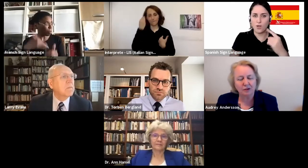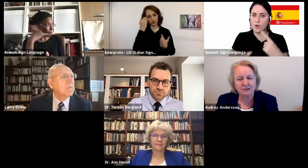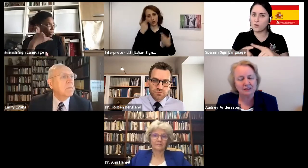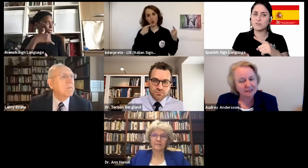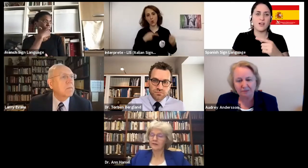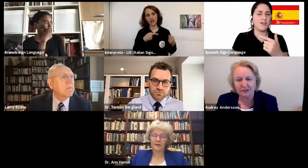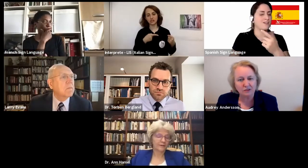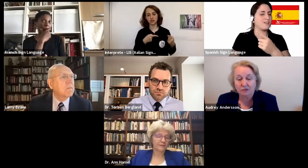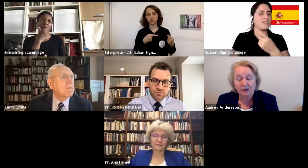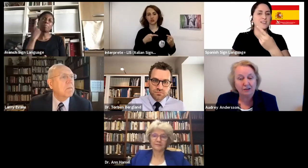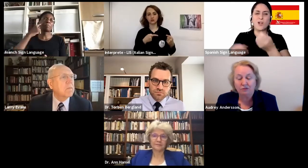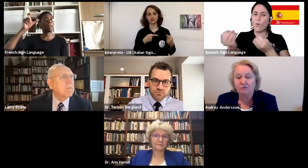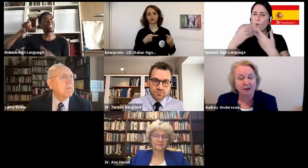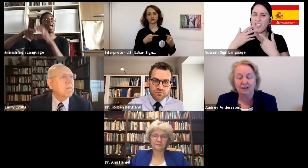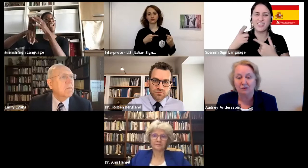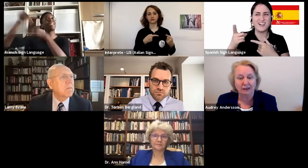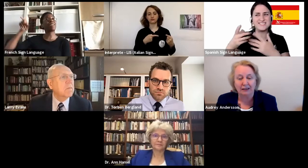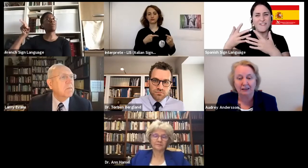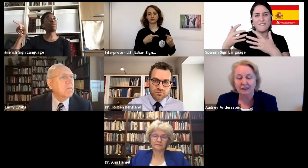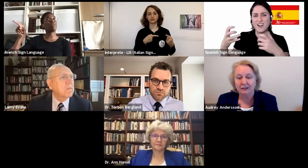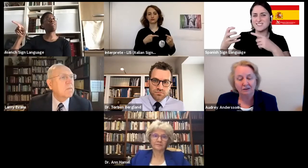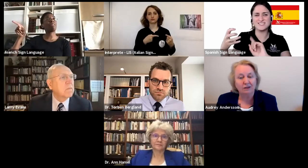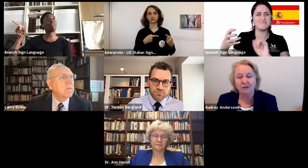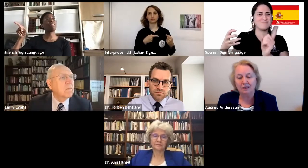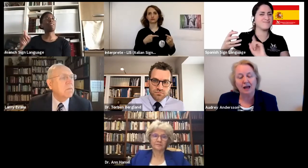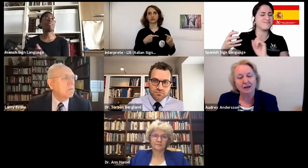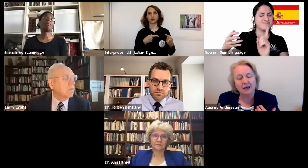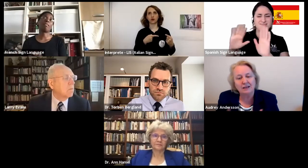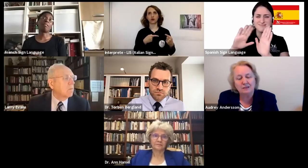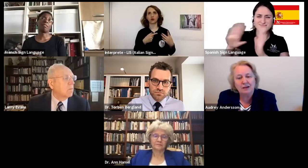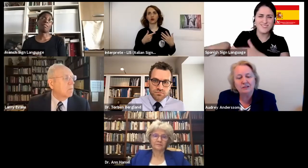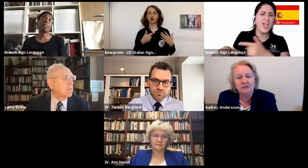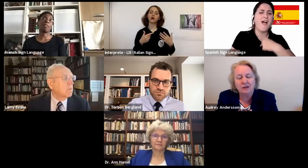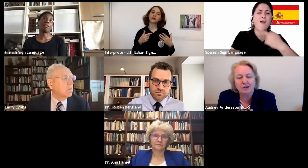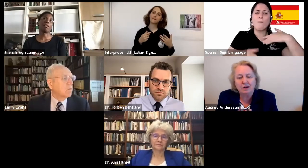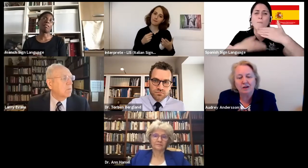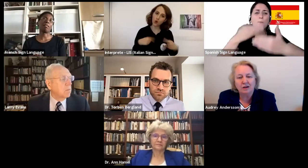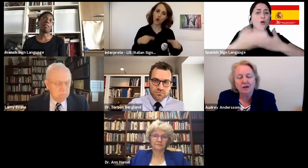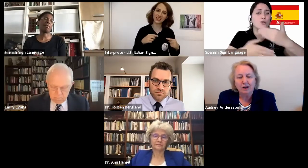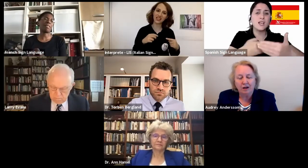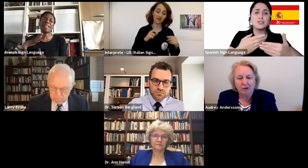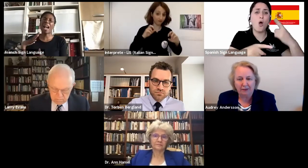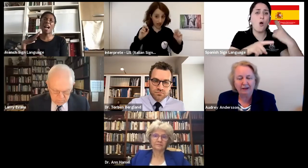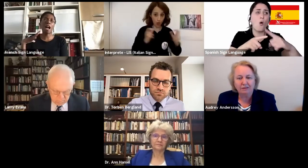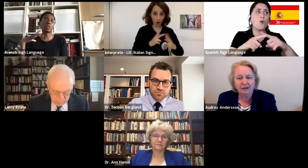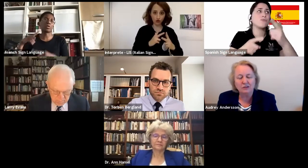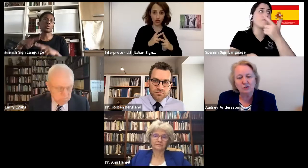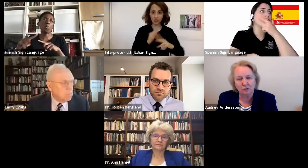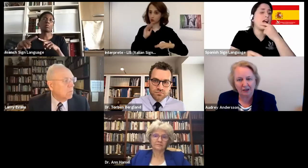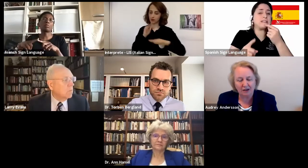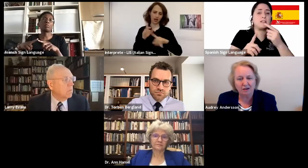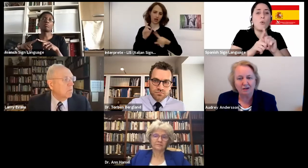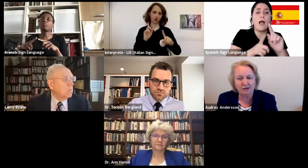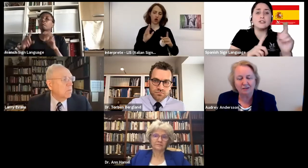a quick process. Some things you can get through very quickly, you know, and it depends on our background,